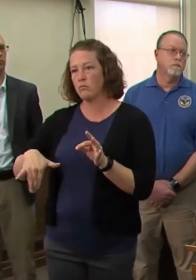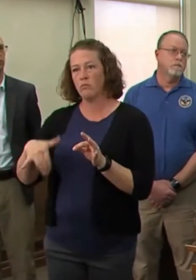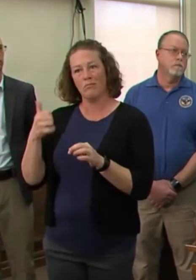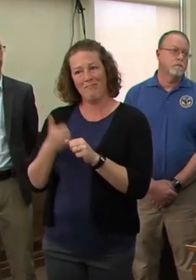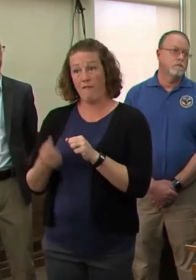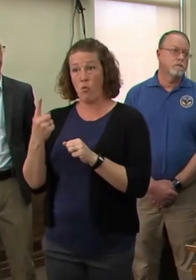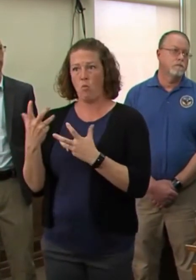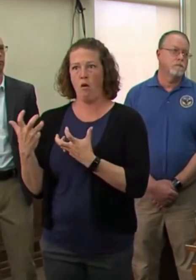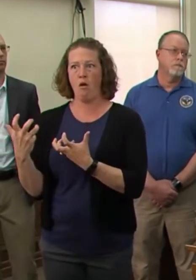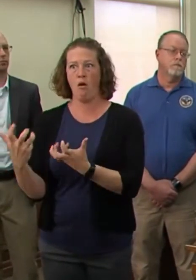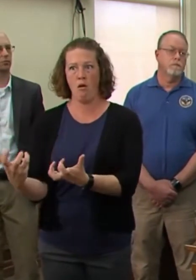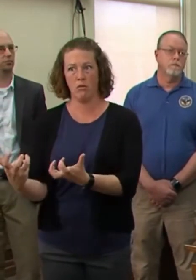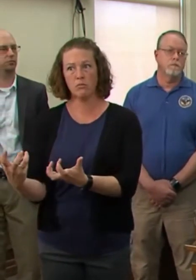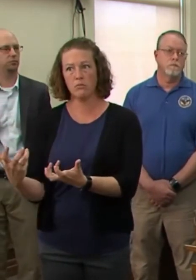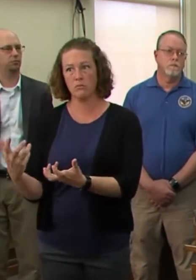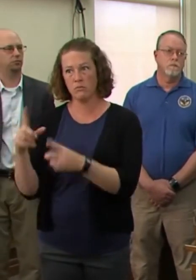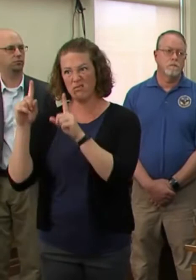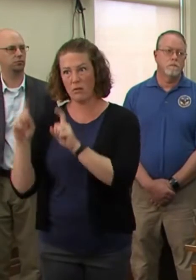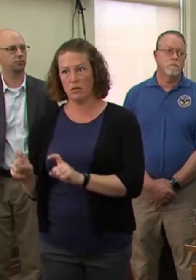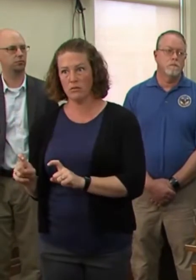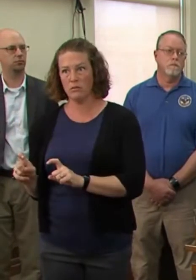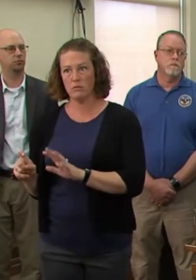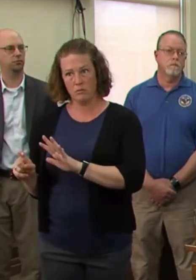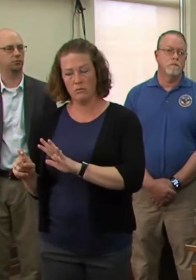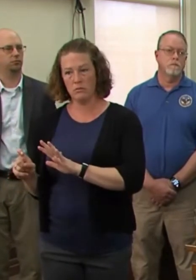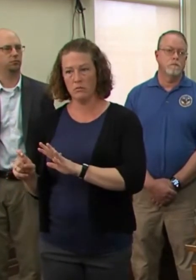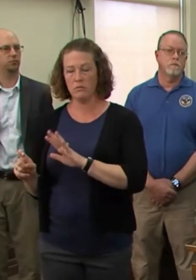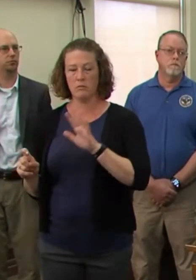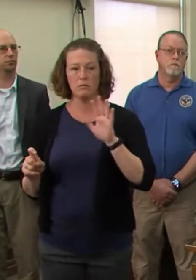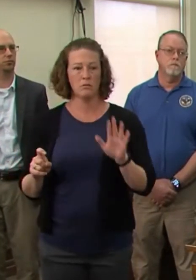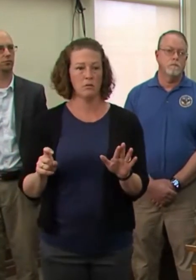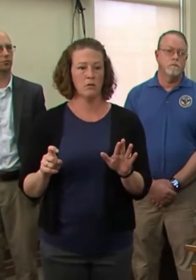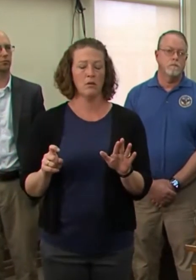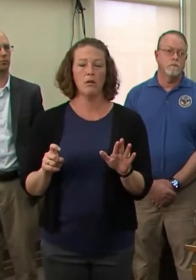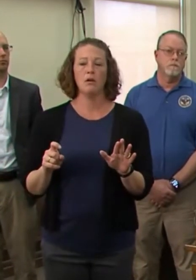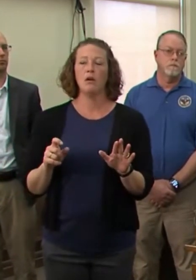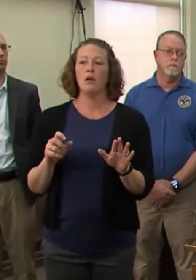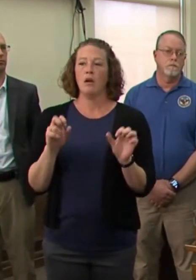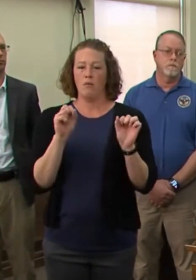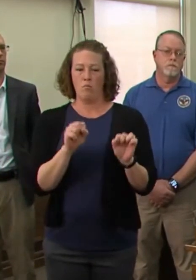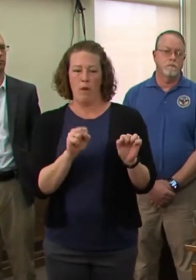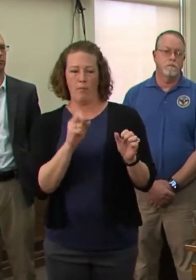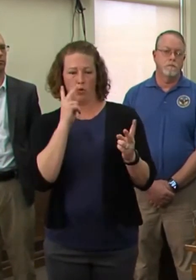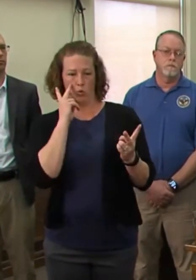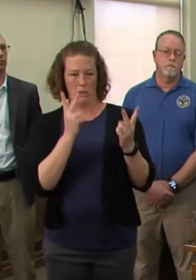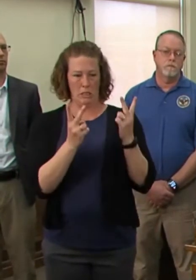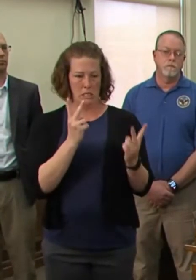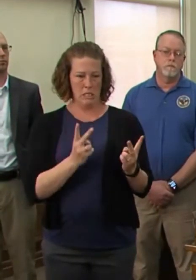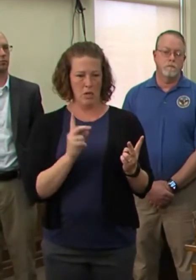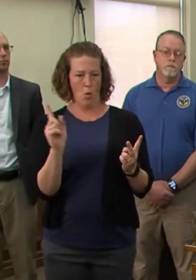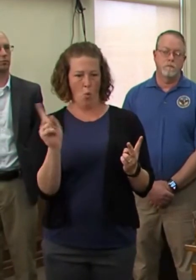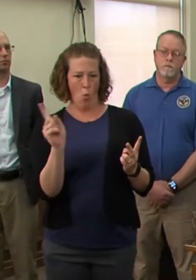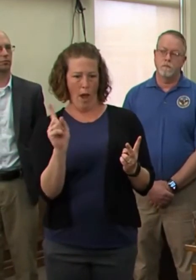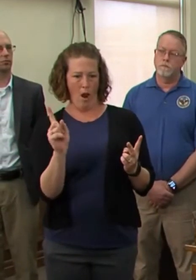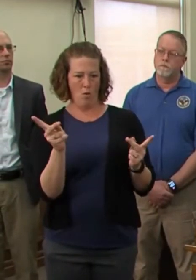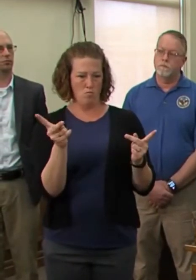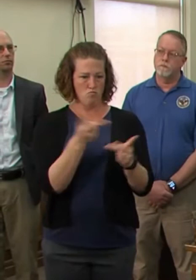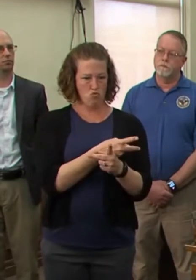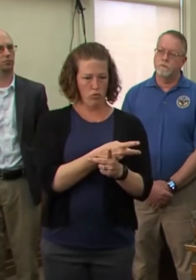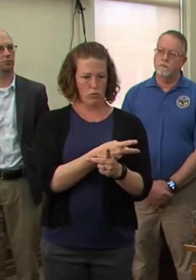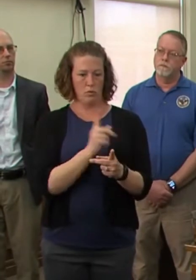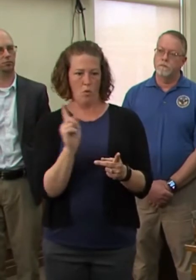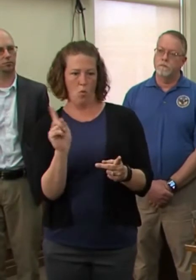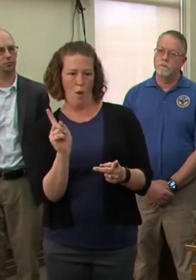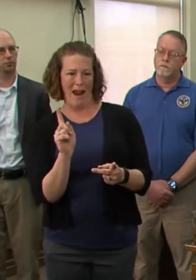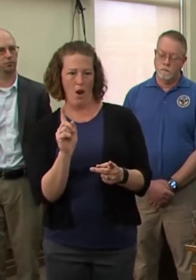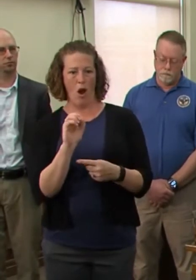but put, put aside that for a moment. Sentinel surveillance, in other words, being able to see where the outbreaks are taking place across the state,